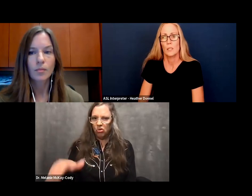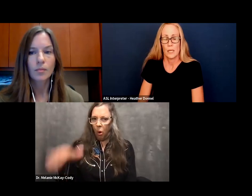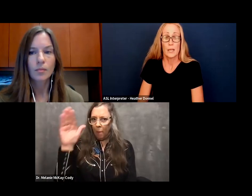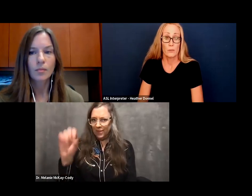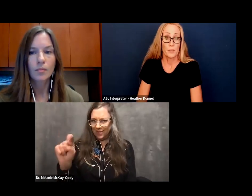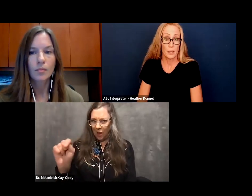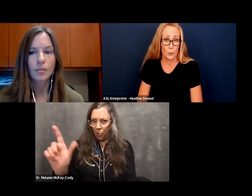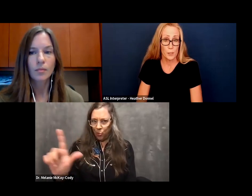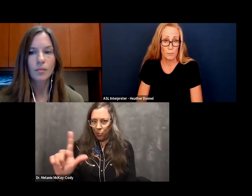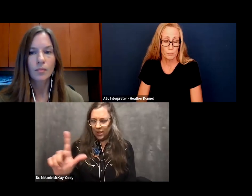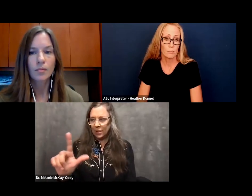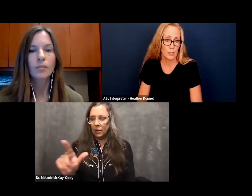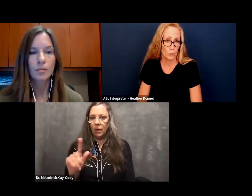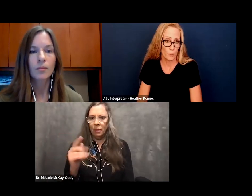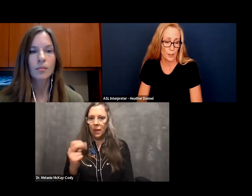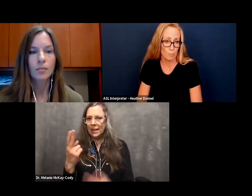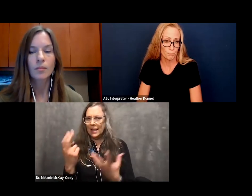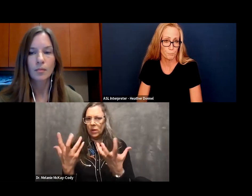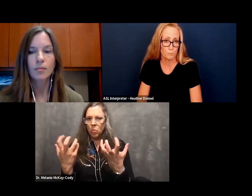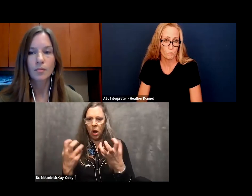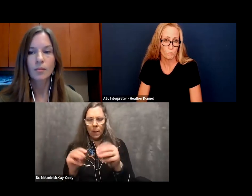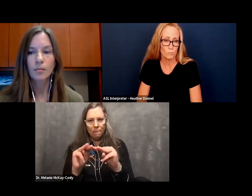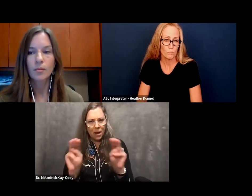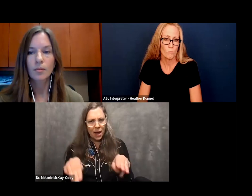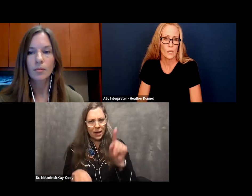Yes, he was from St. Louis, he grew up there.